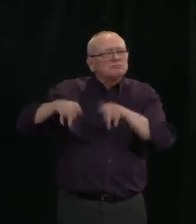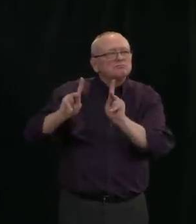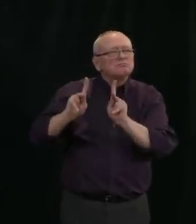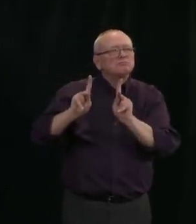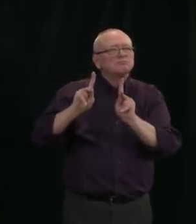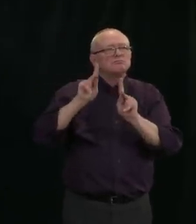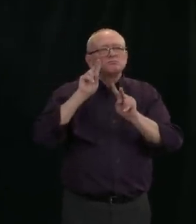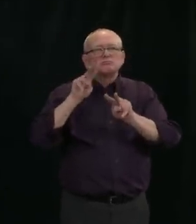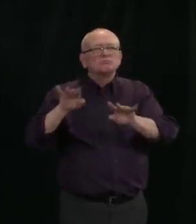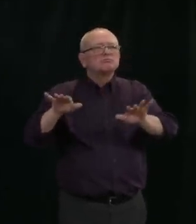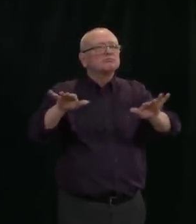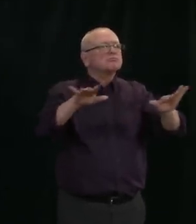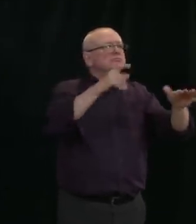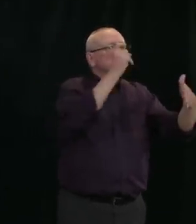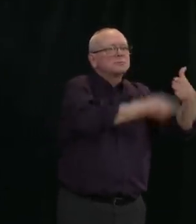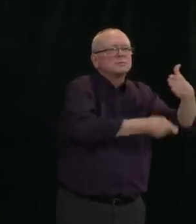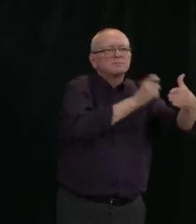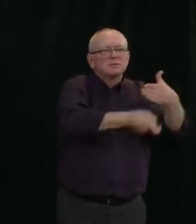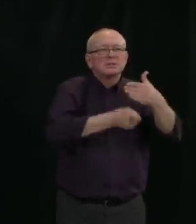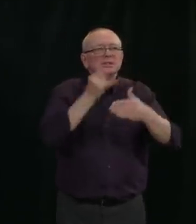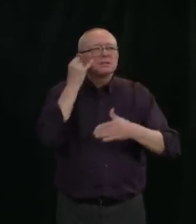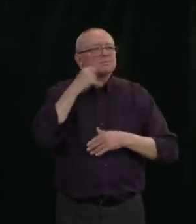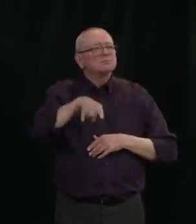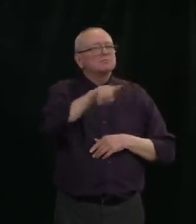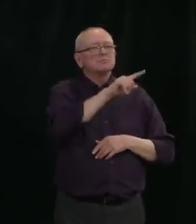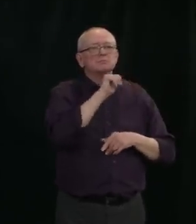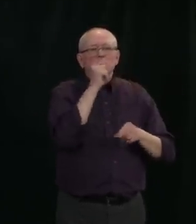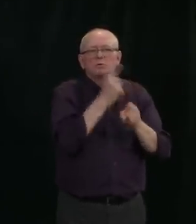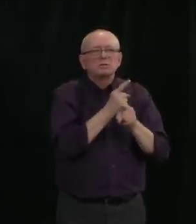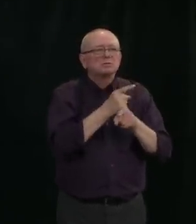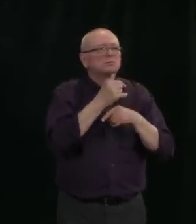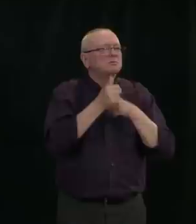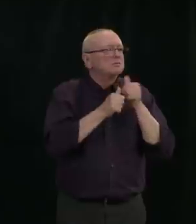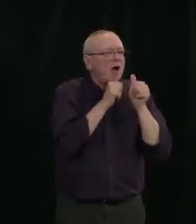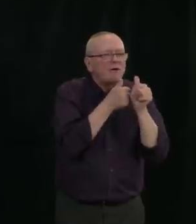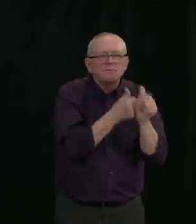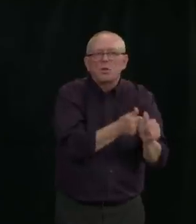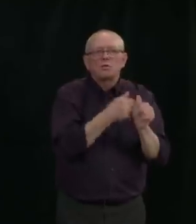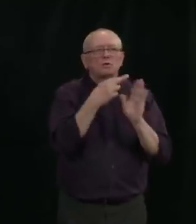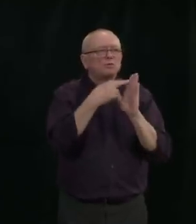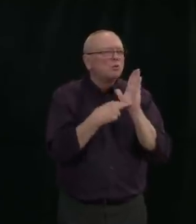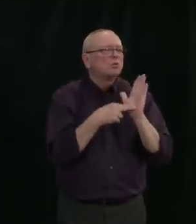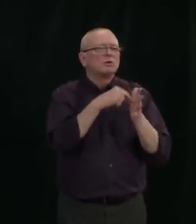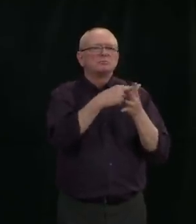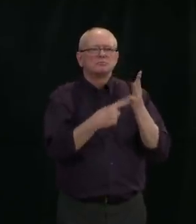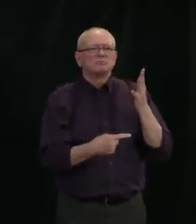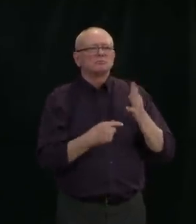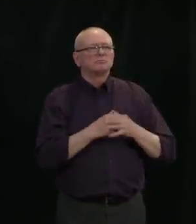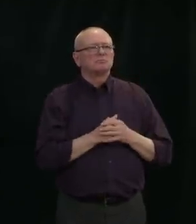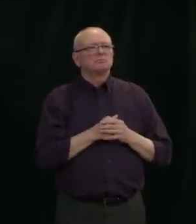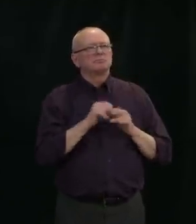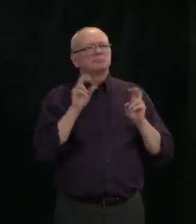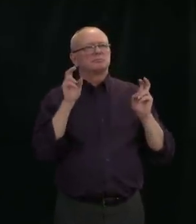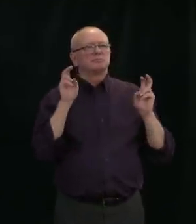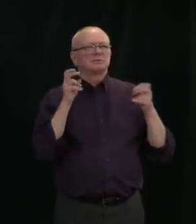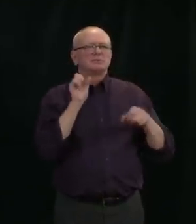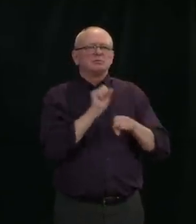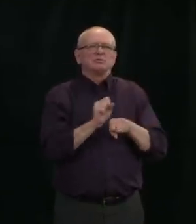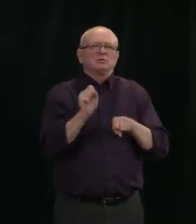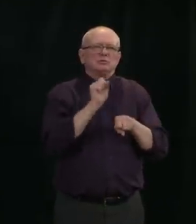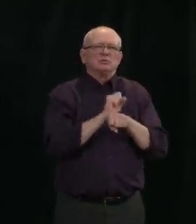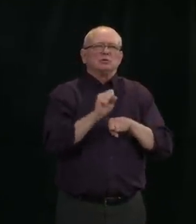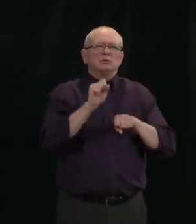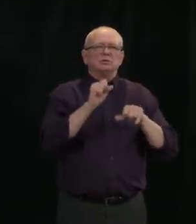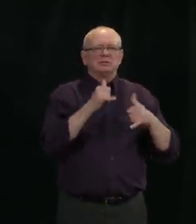economic initiatives. This is a work in progress. And so please stay tuned for a full